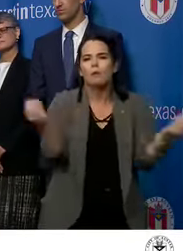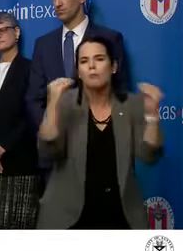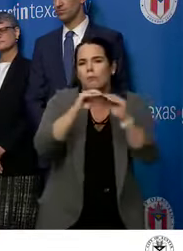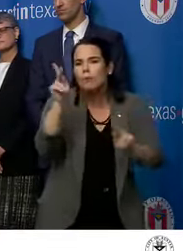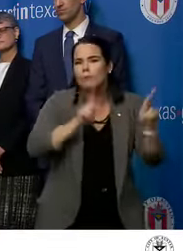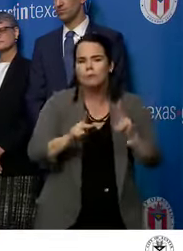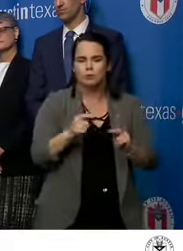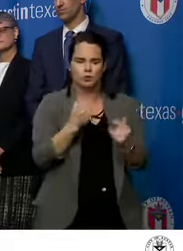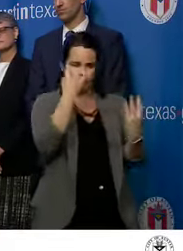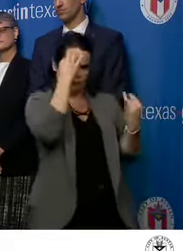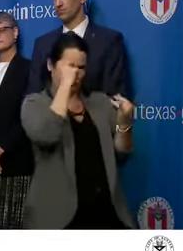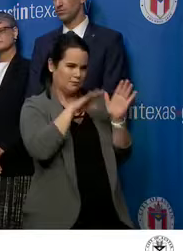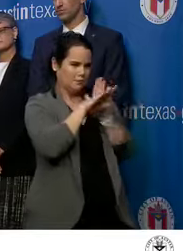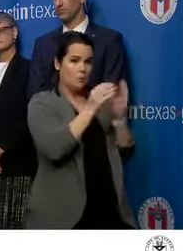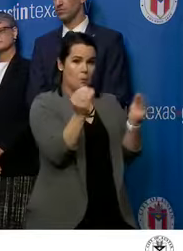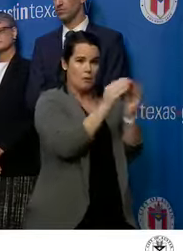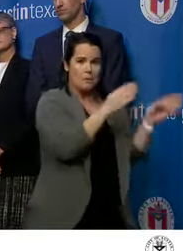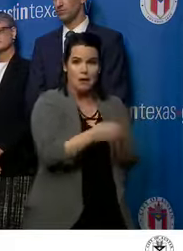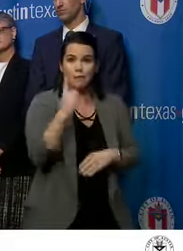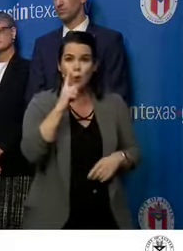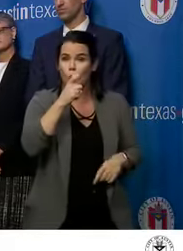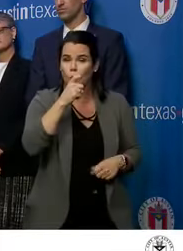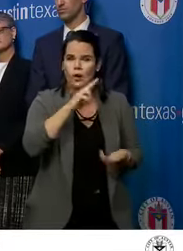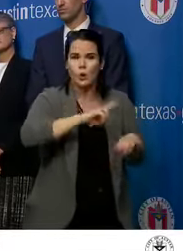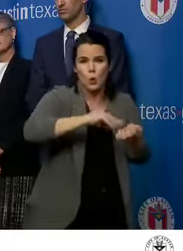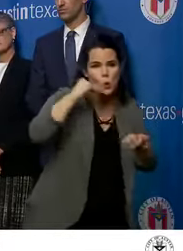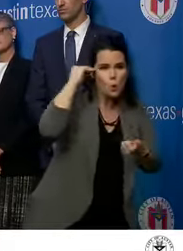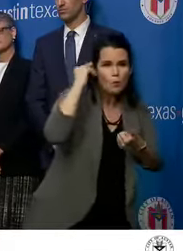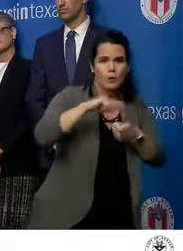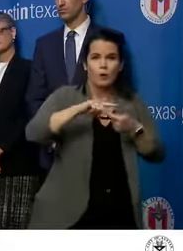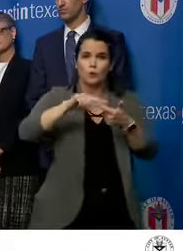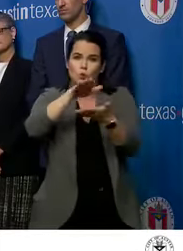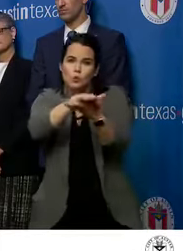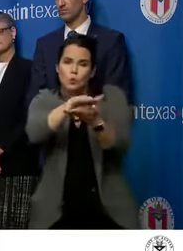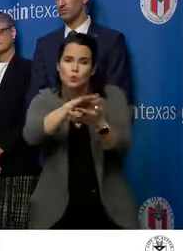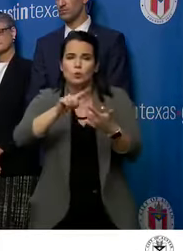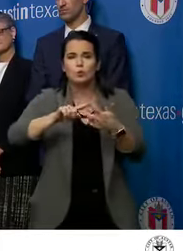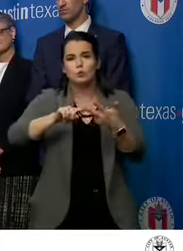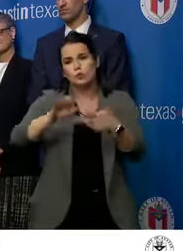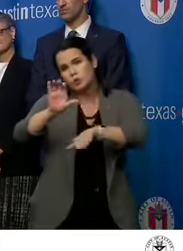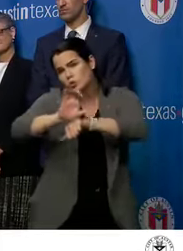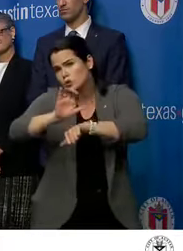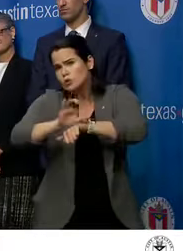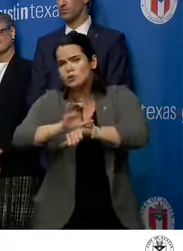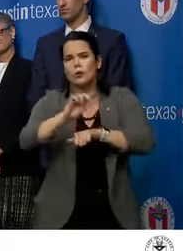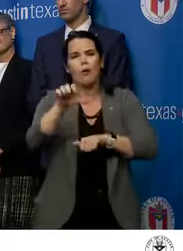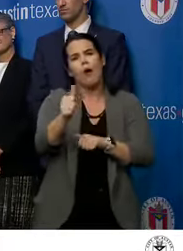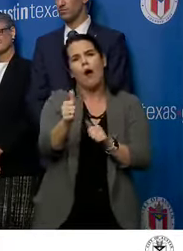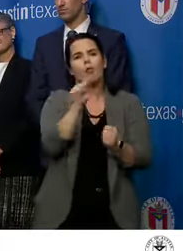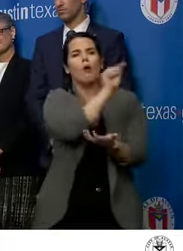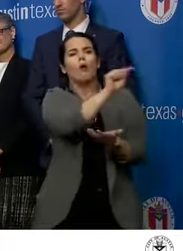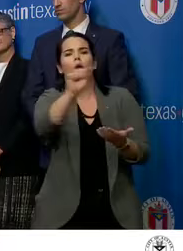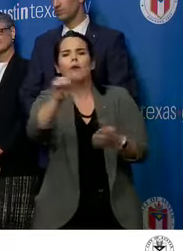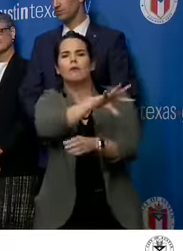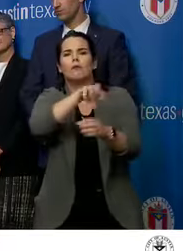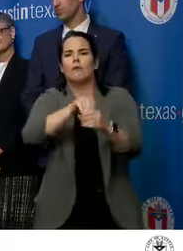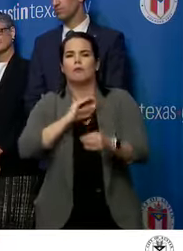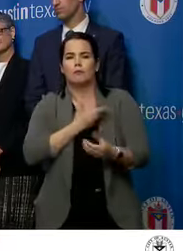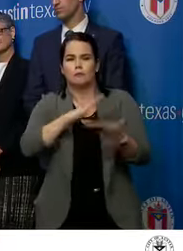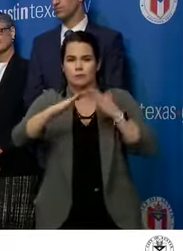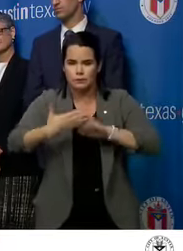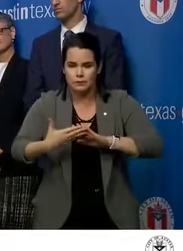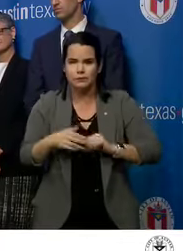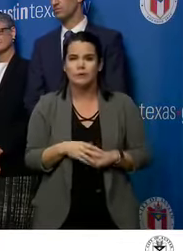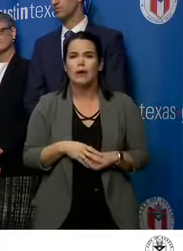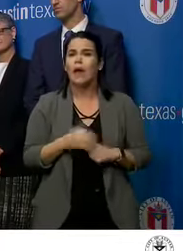specific plans for nursing homes, for schools, for churches, and other aspects of the community, particularly right now focused